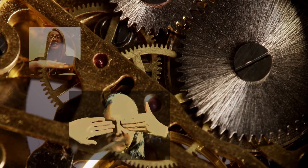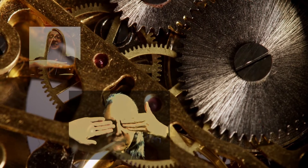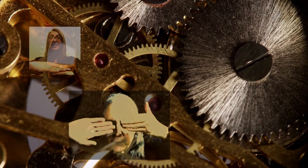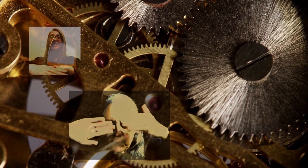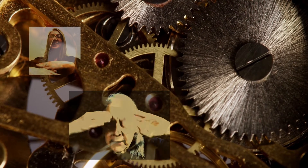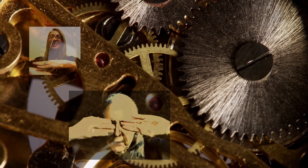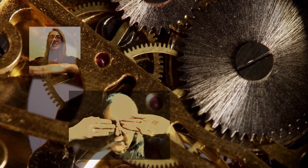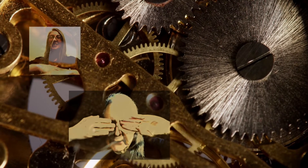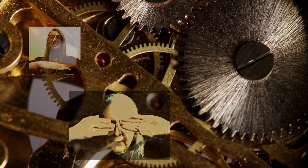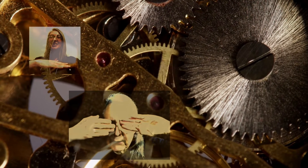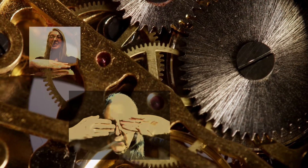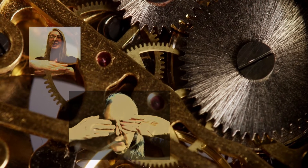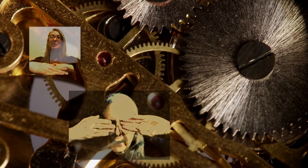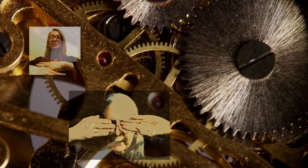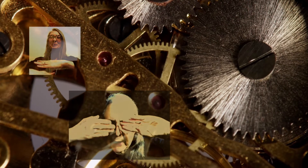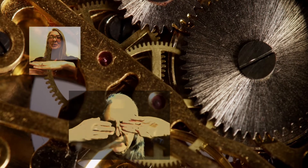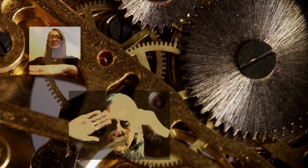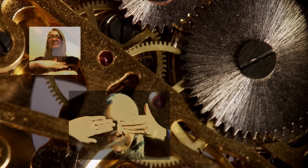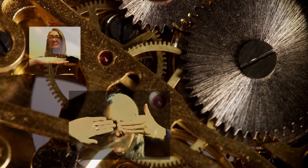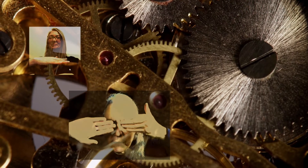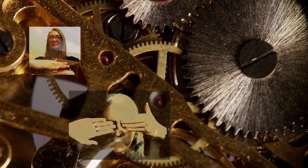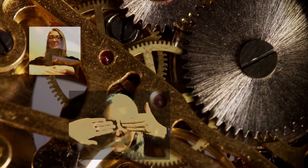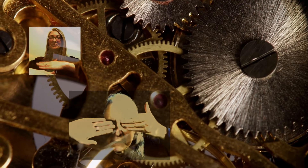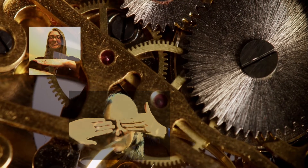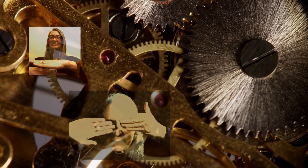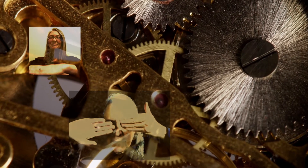part of the machine, fullness,